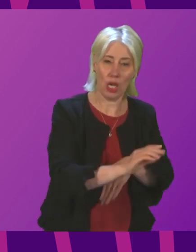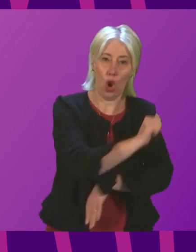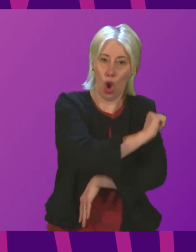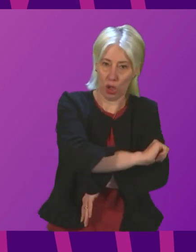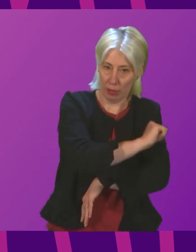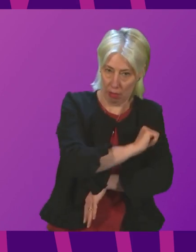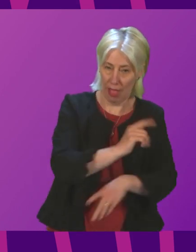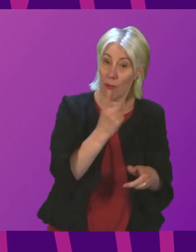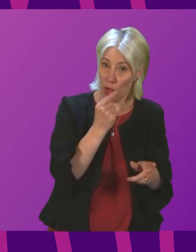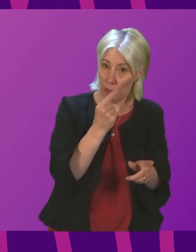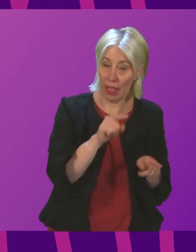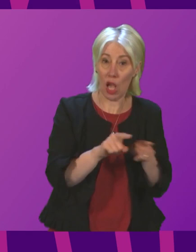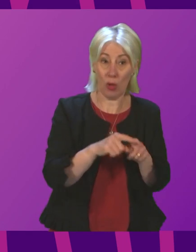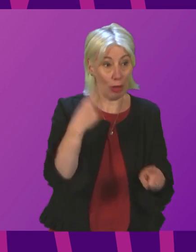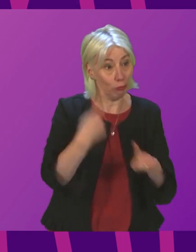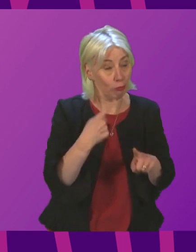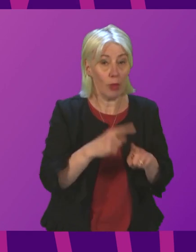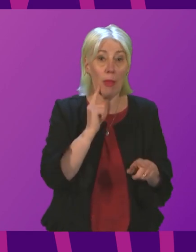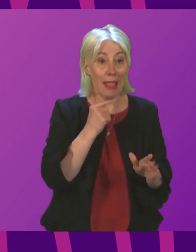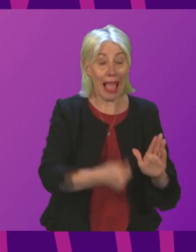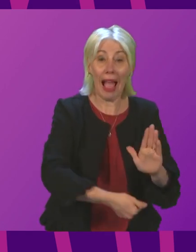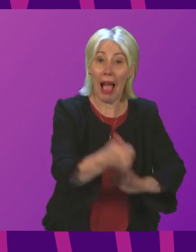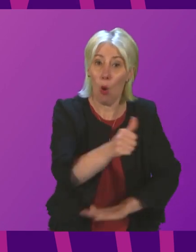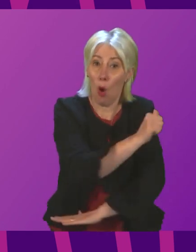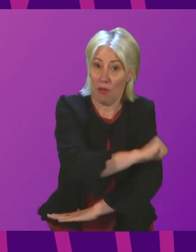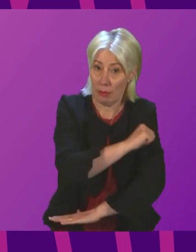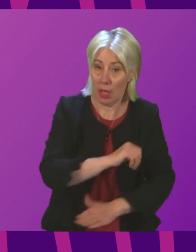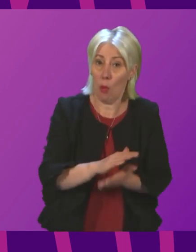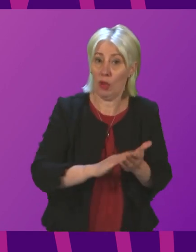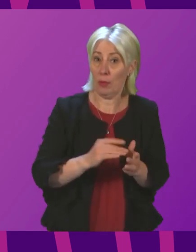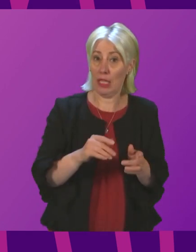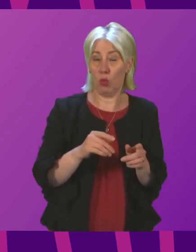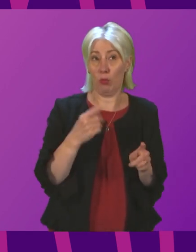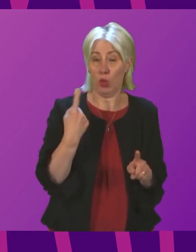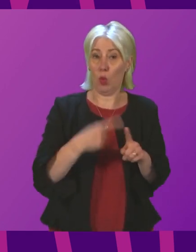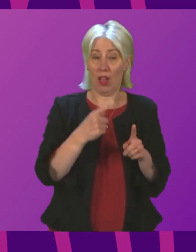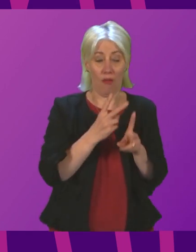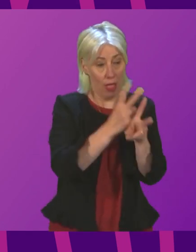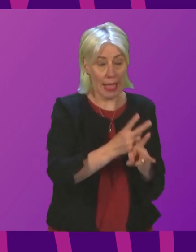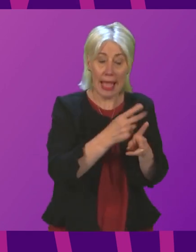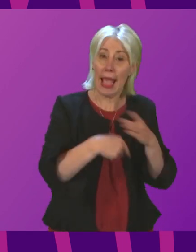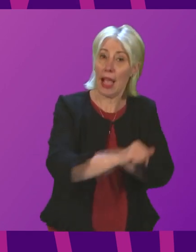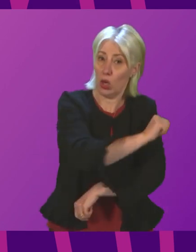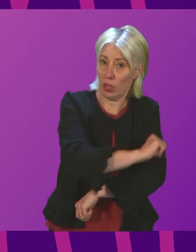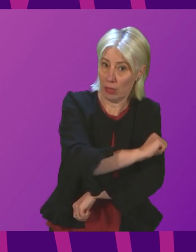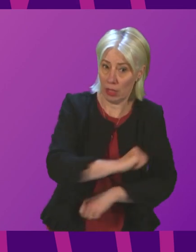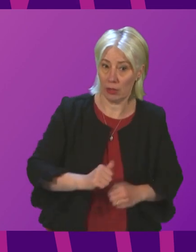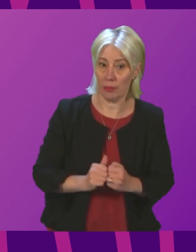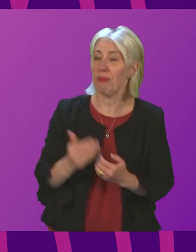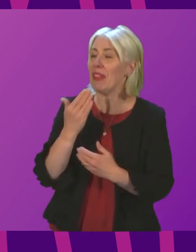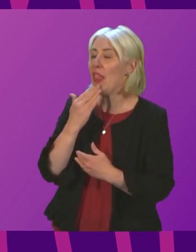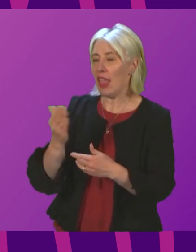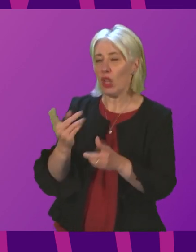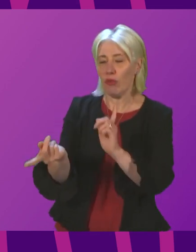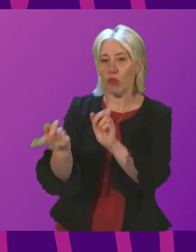discharge for those in hospital, which of course will free up capacity for patient care. Monica Lennon. I thank the Cabinet Secretary for his response,